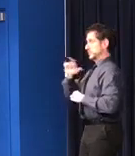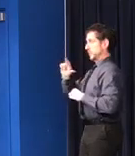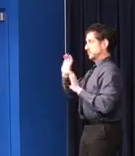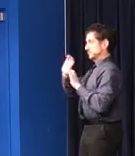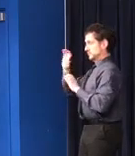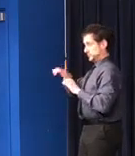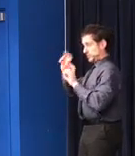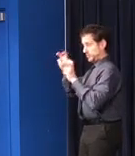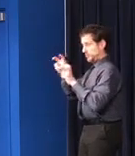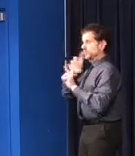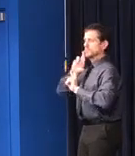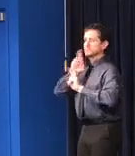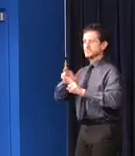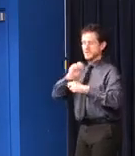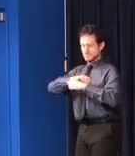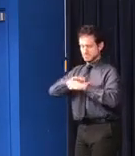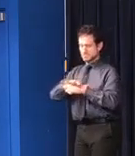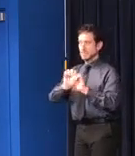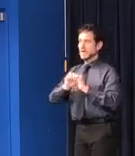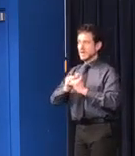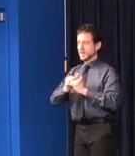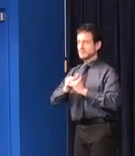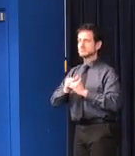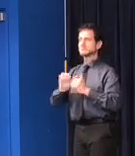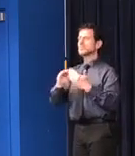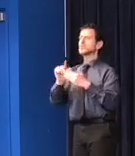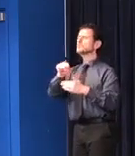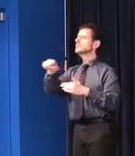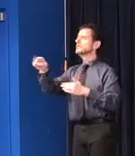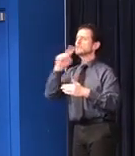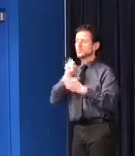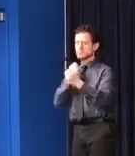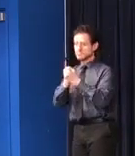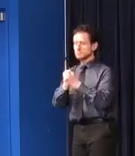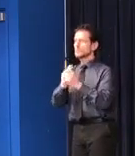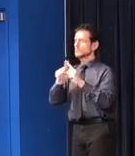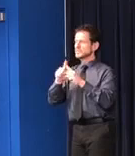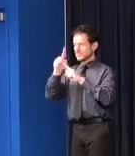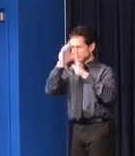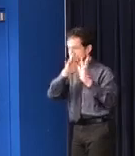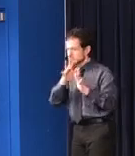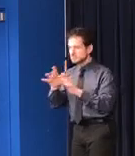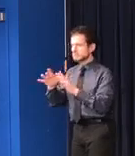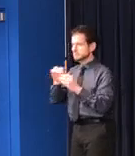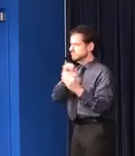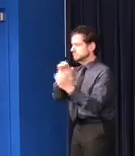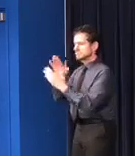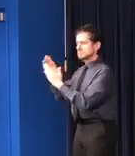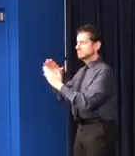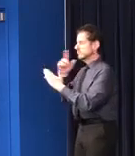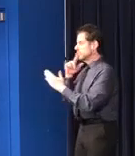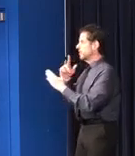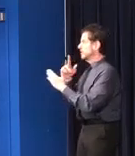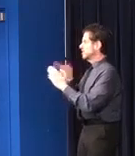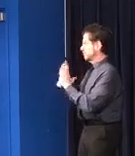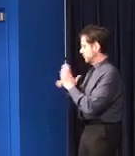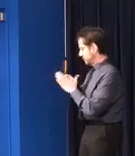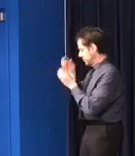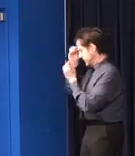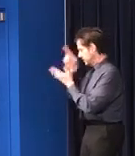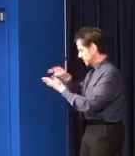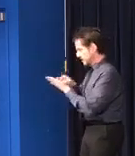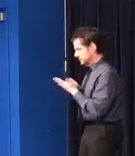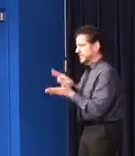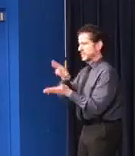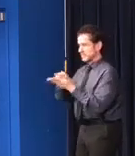crisis by supporting the community with some plans. We are reviewing and publishing information to inform